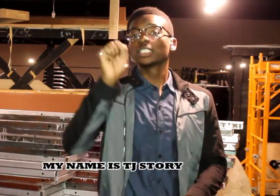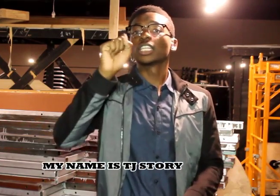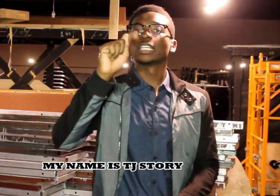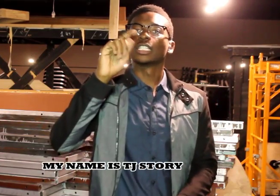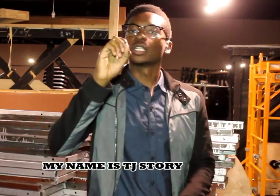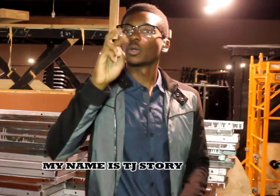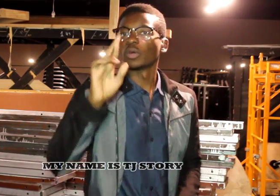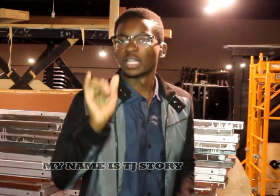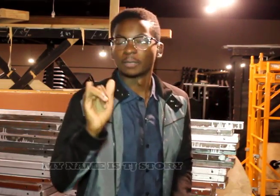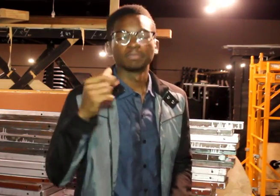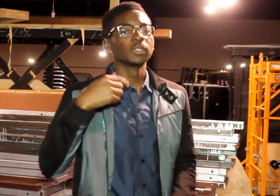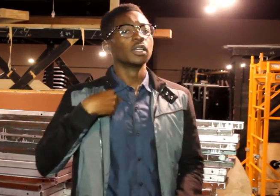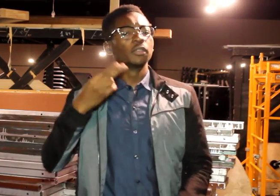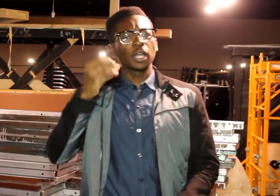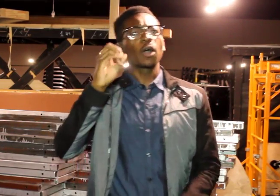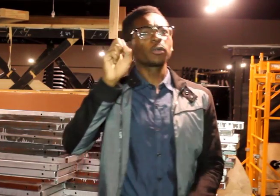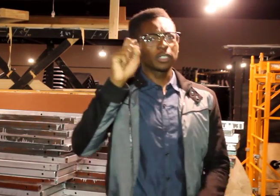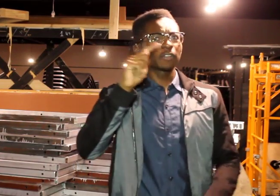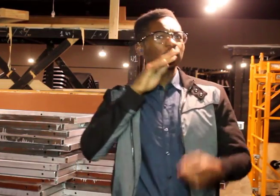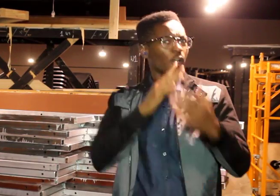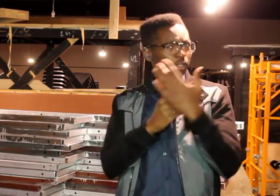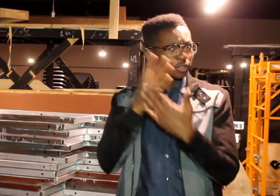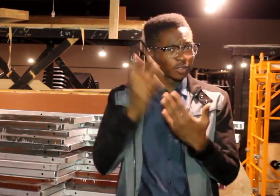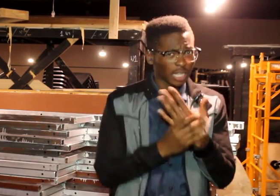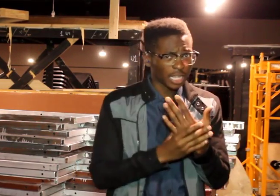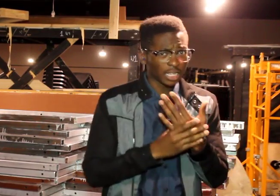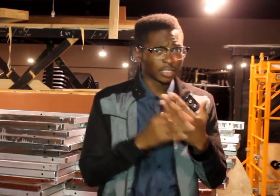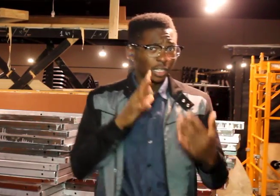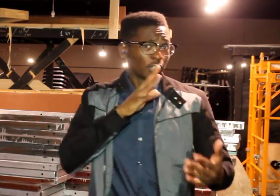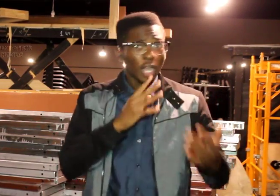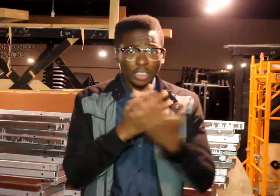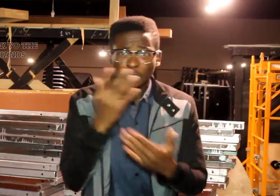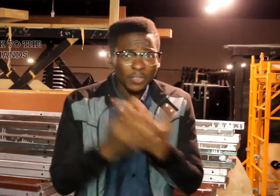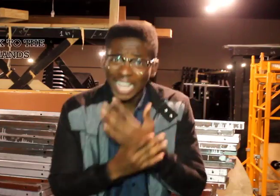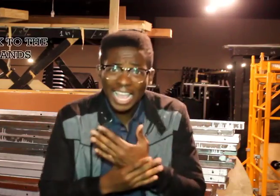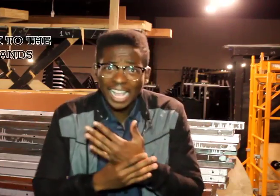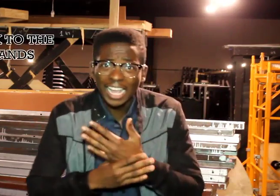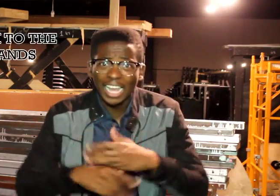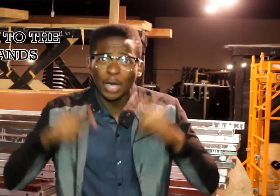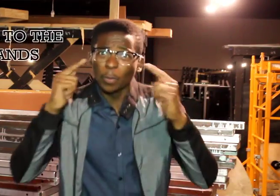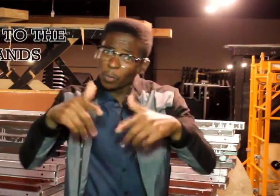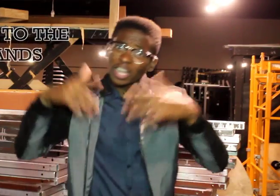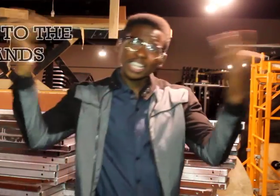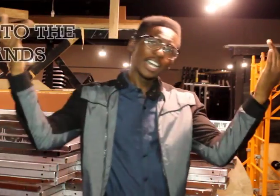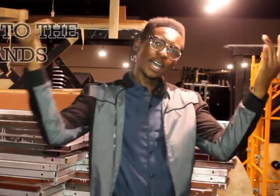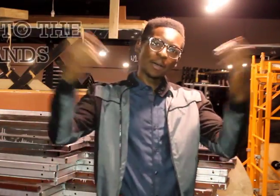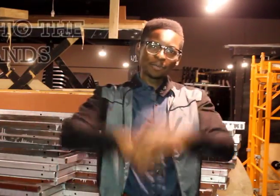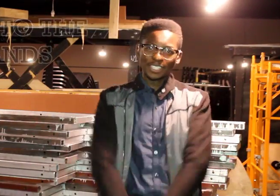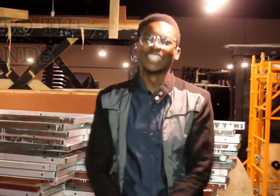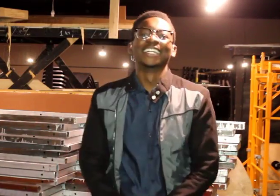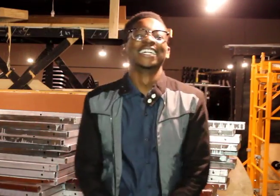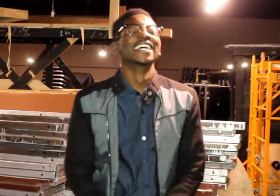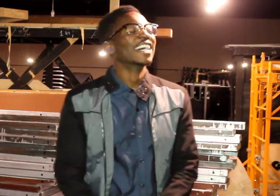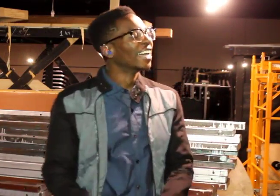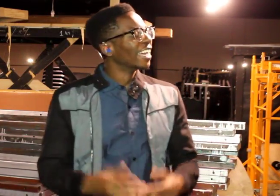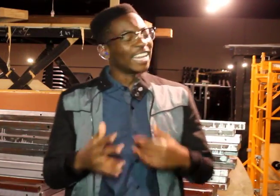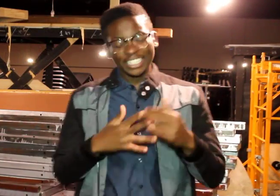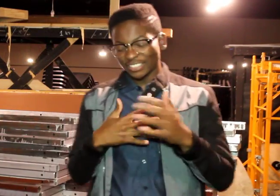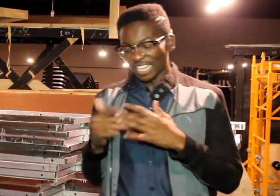.J. Stoy, the host of Talk to the Hand. Talk to the Hand, what up? Anyway,